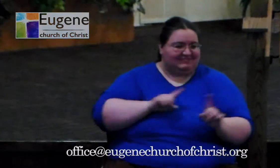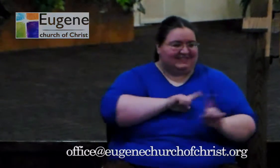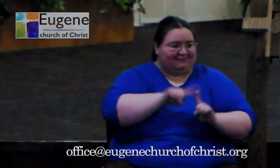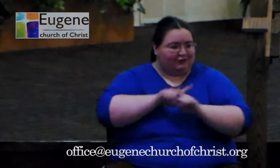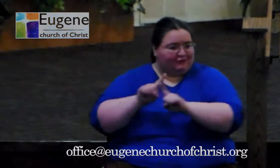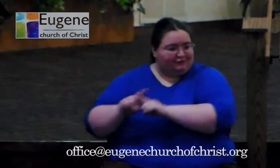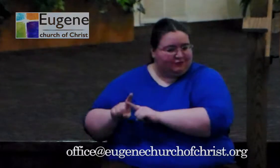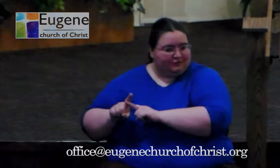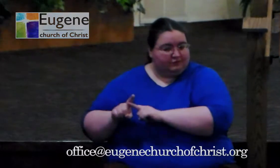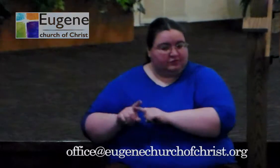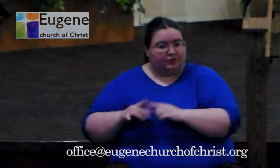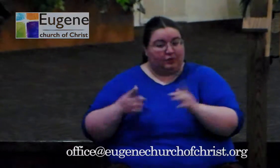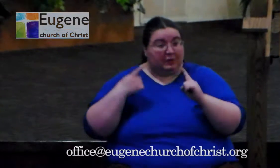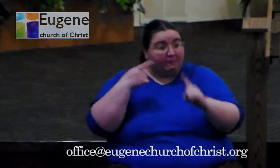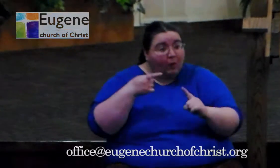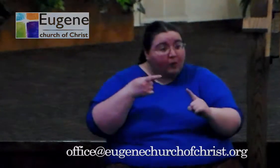some people are going to look at you like you're crazy.